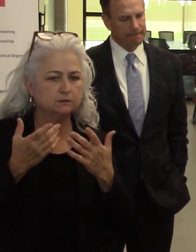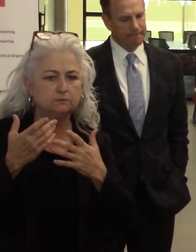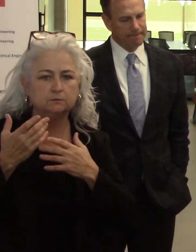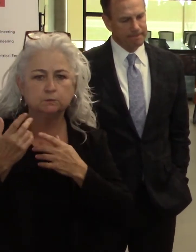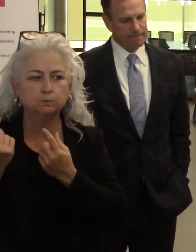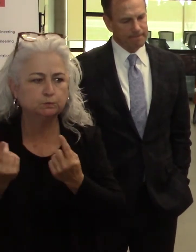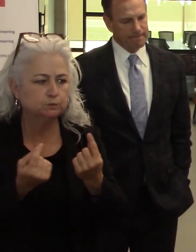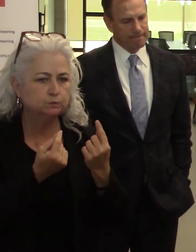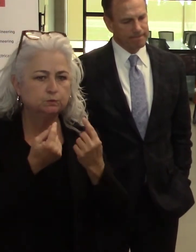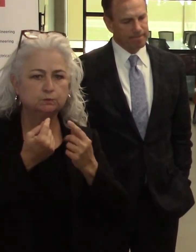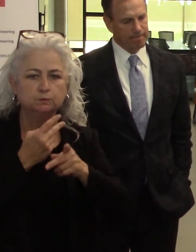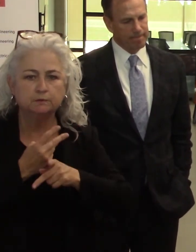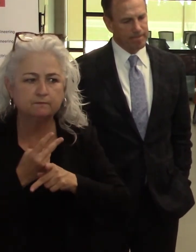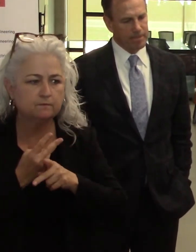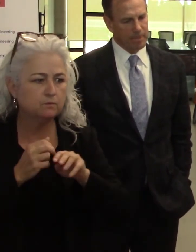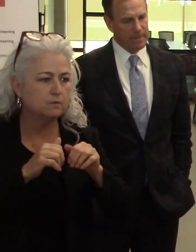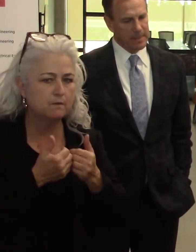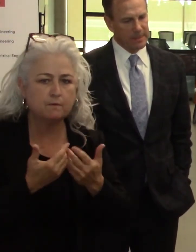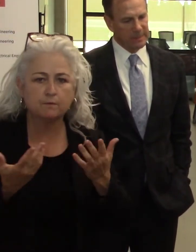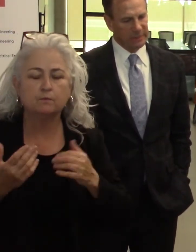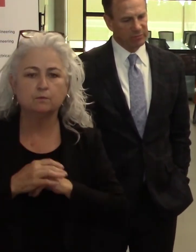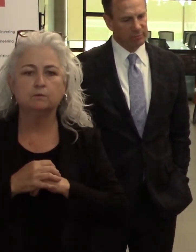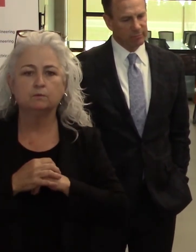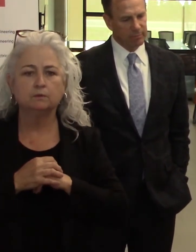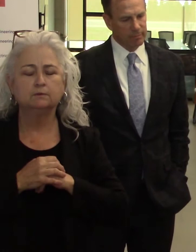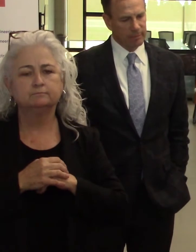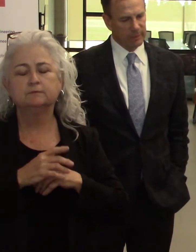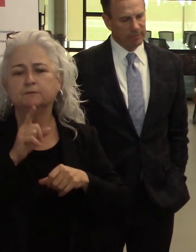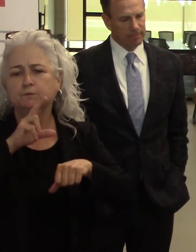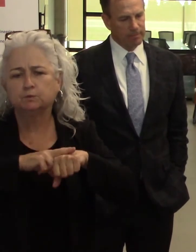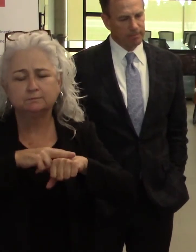all need to take. There's a lot of common sense in there.